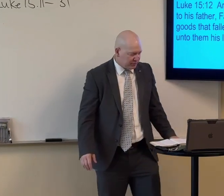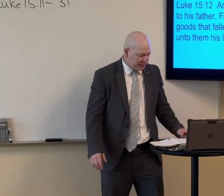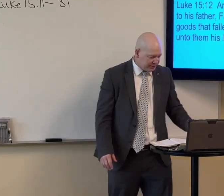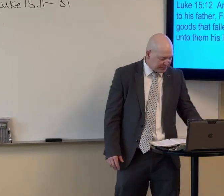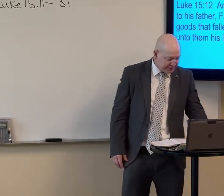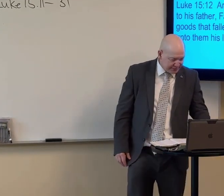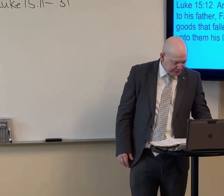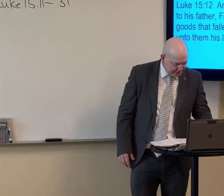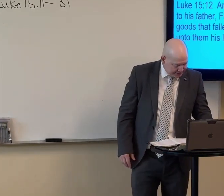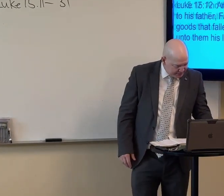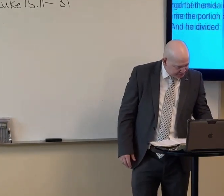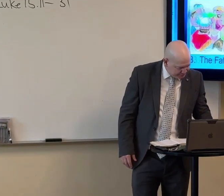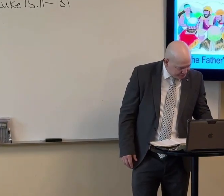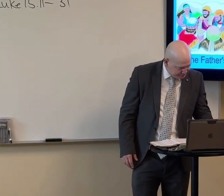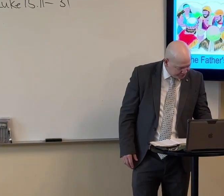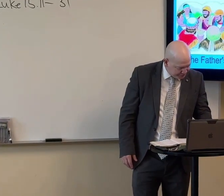And he divided under them his living.